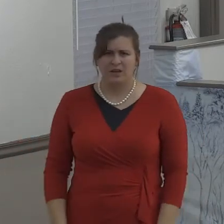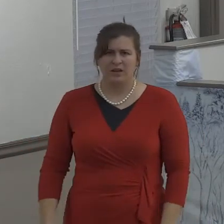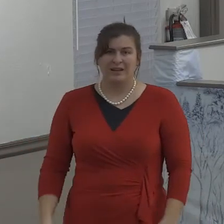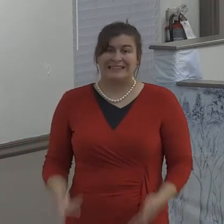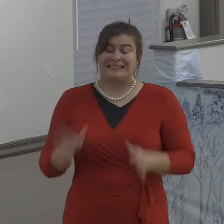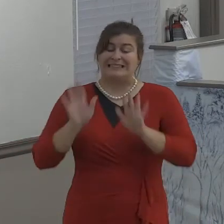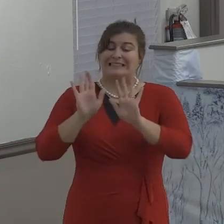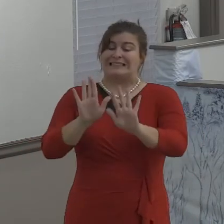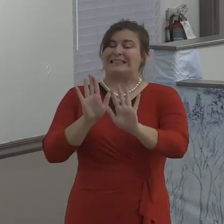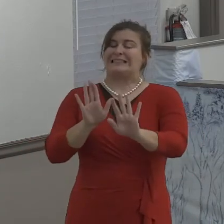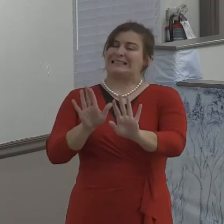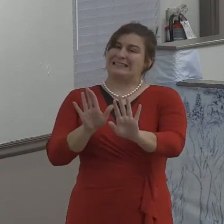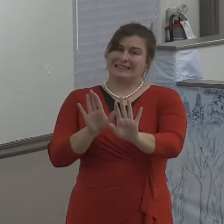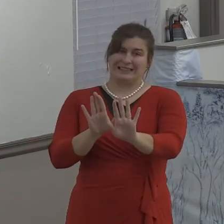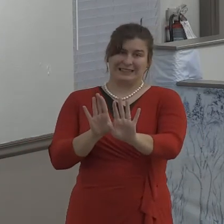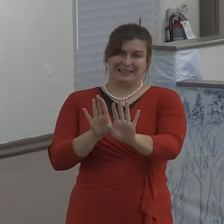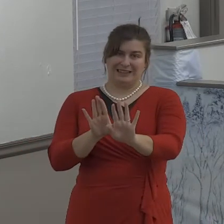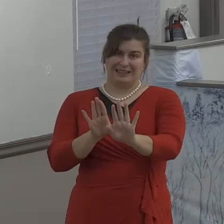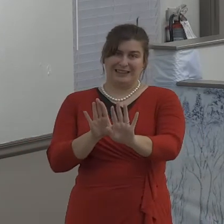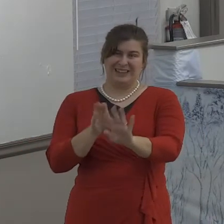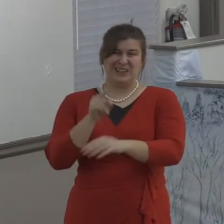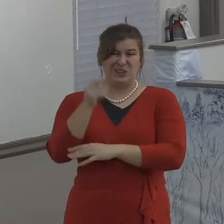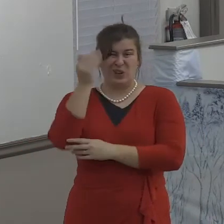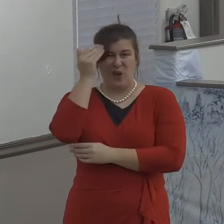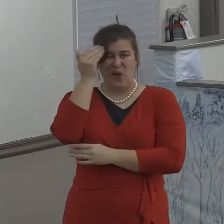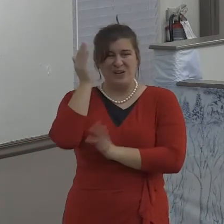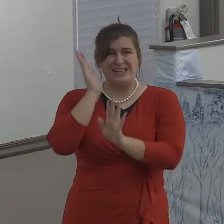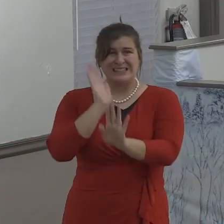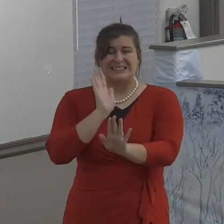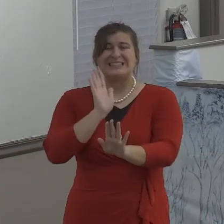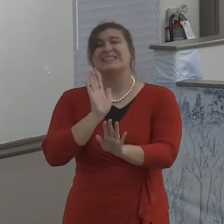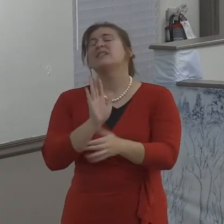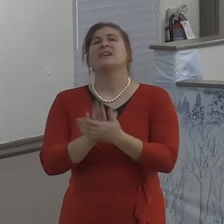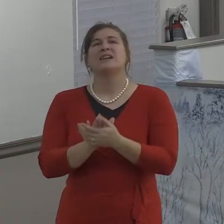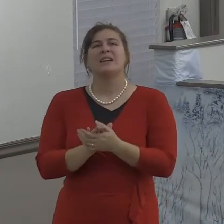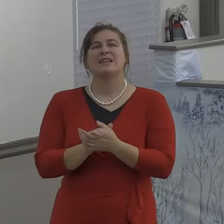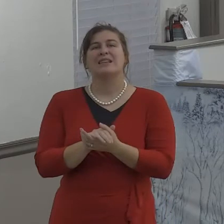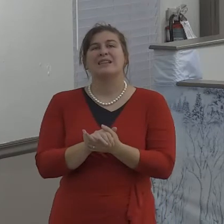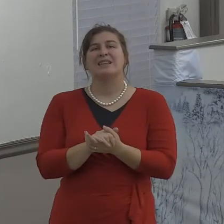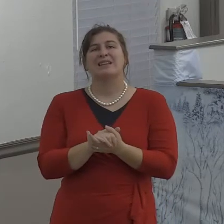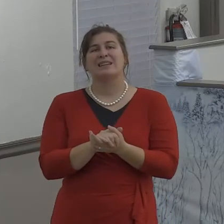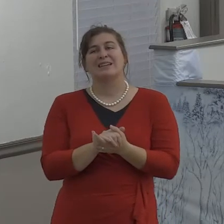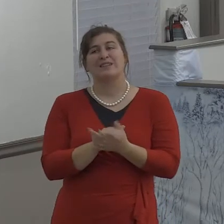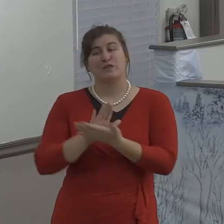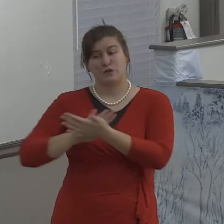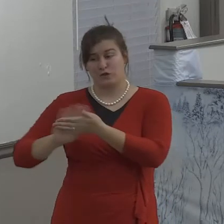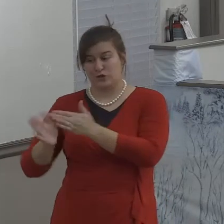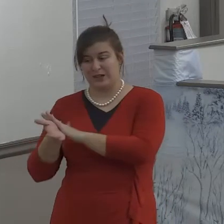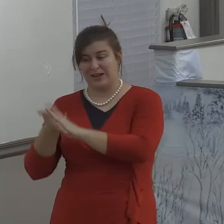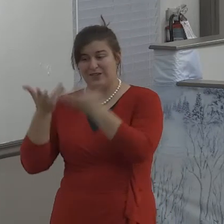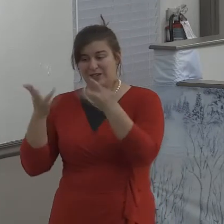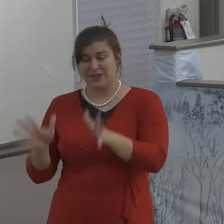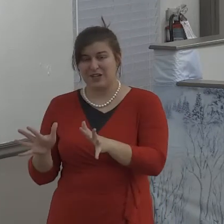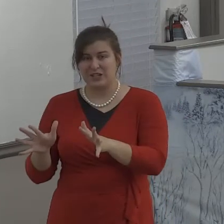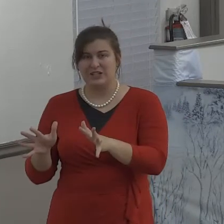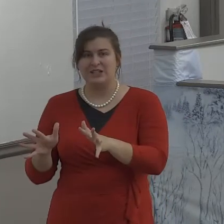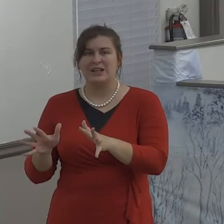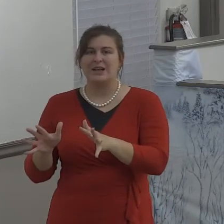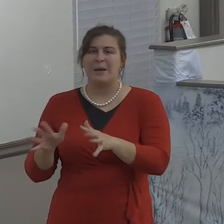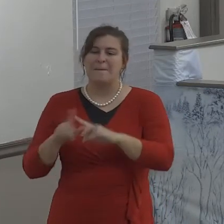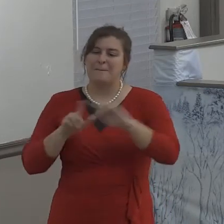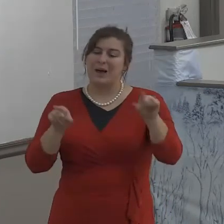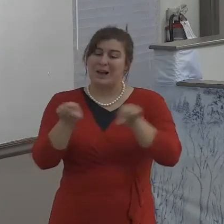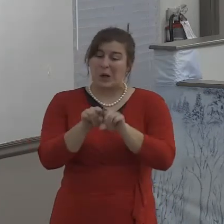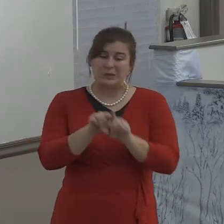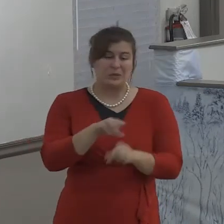does I'm done I'm finished I'm over with it's finished I'm done and it'll be a cold day